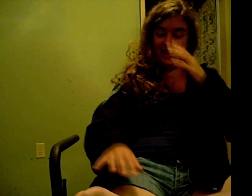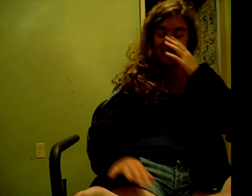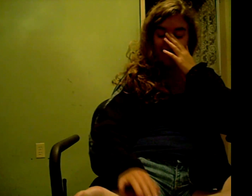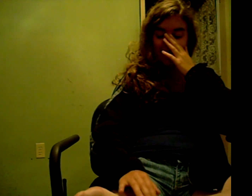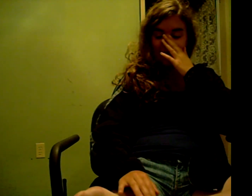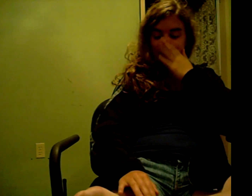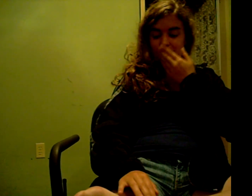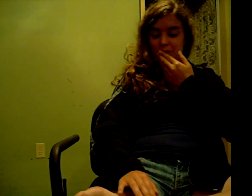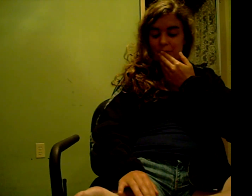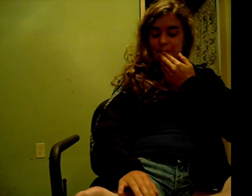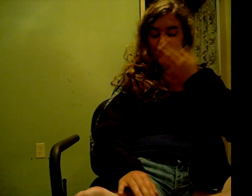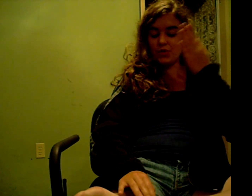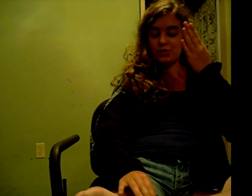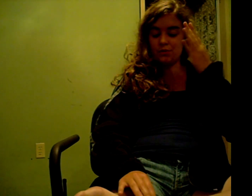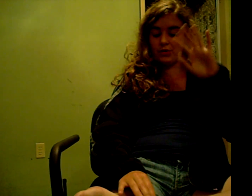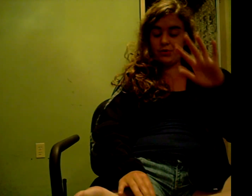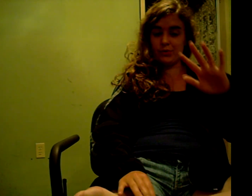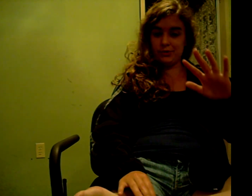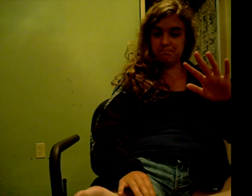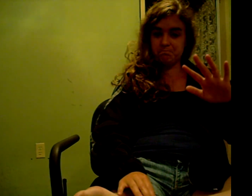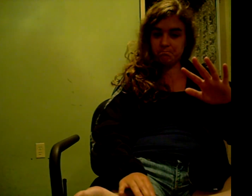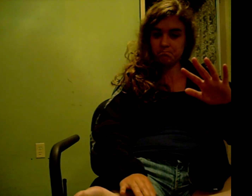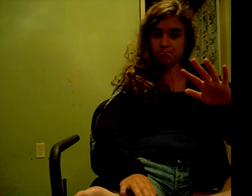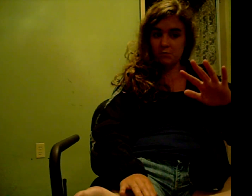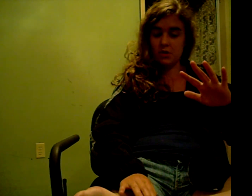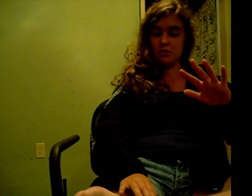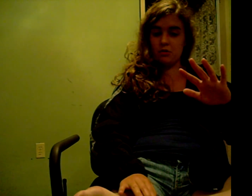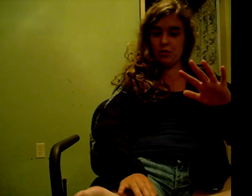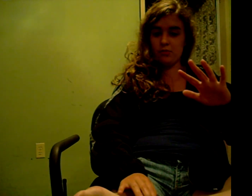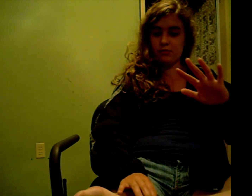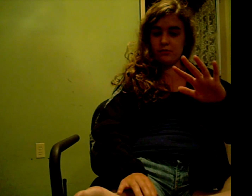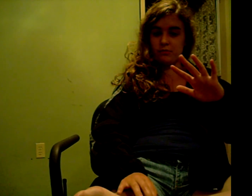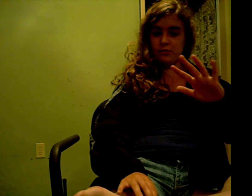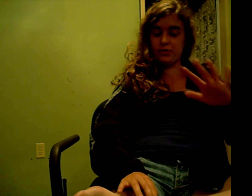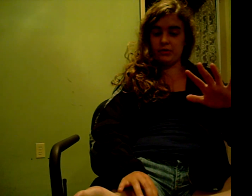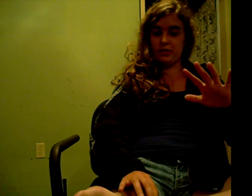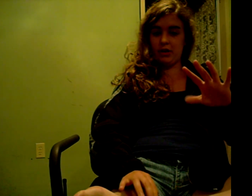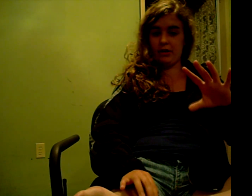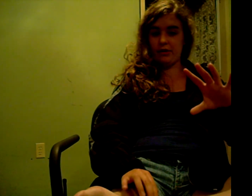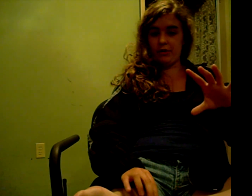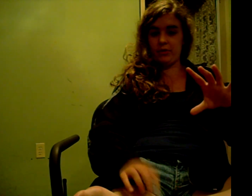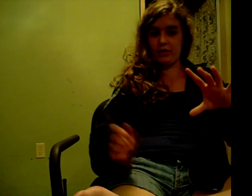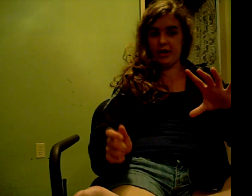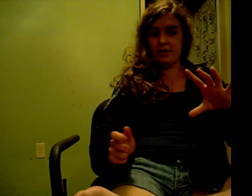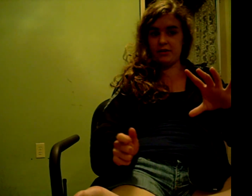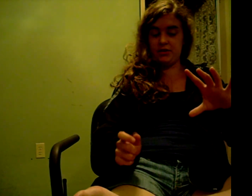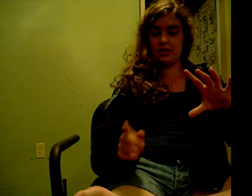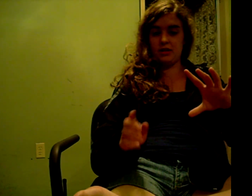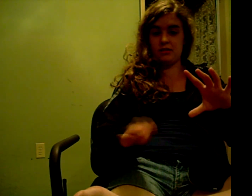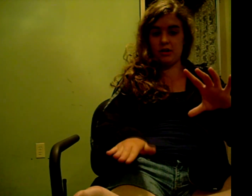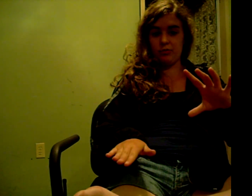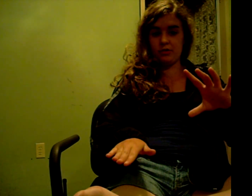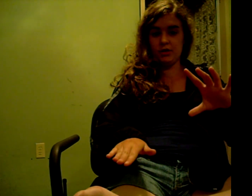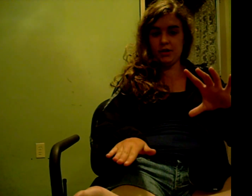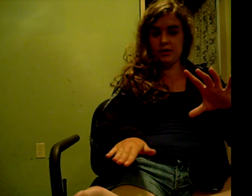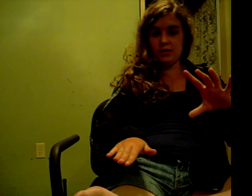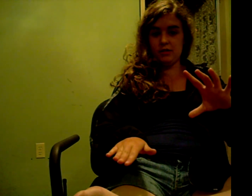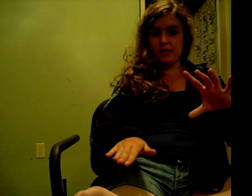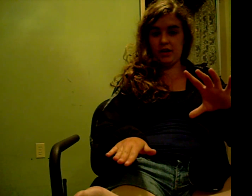so long story short, don't grill a hot dog with a lighter because it tastes terrible. And